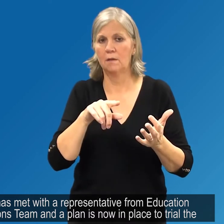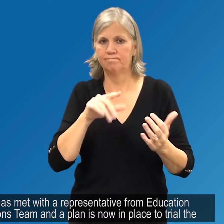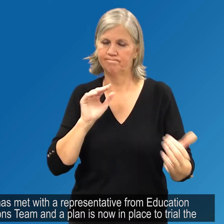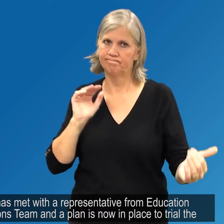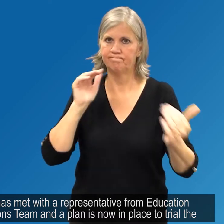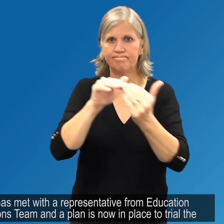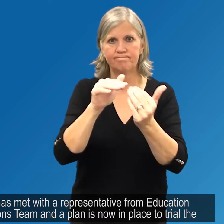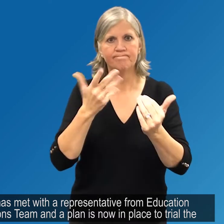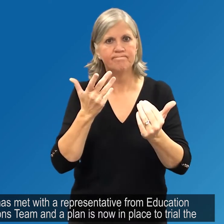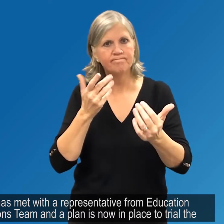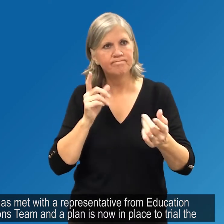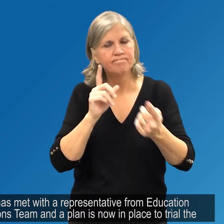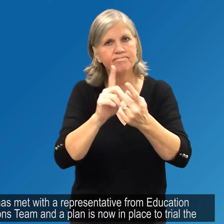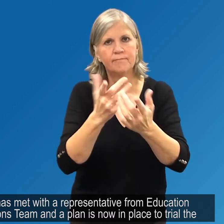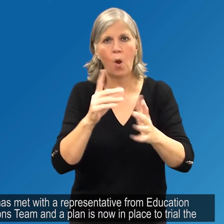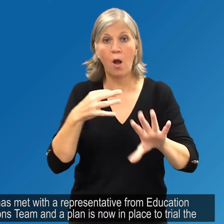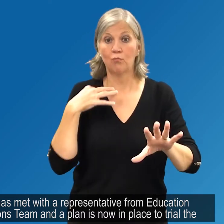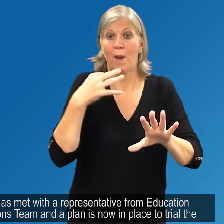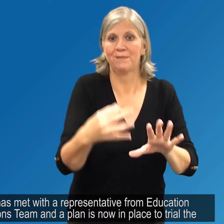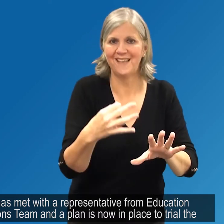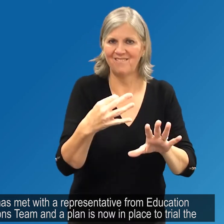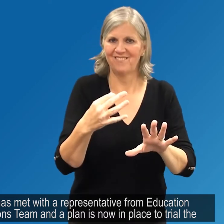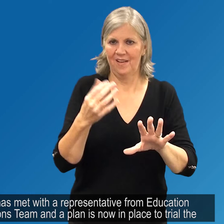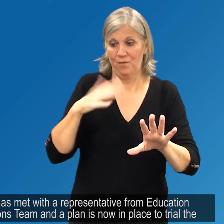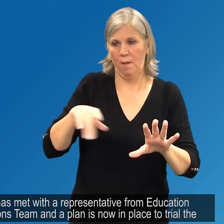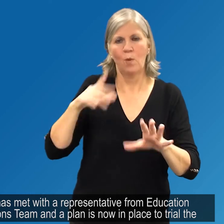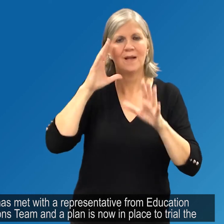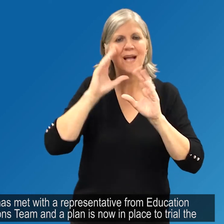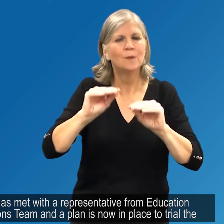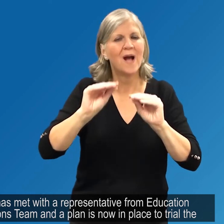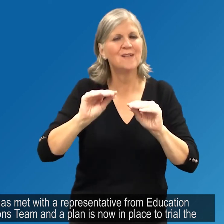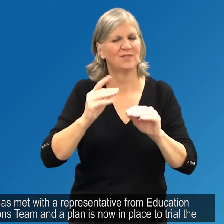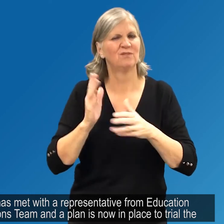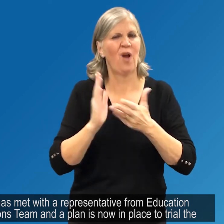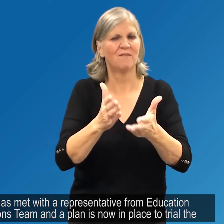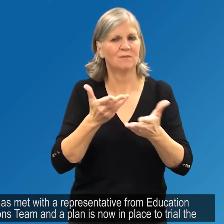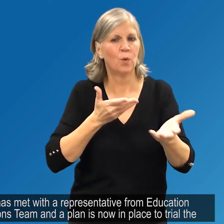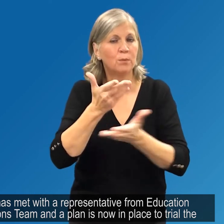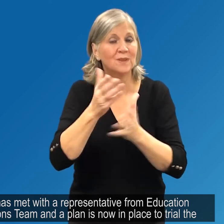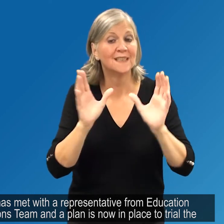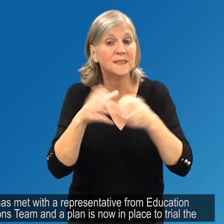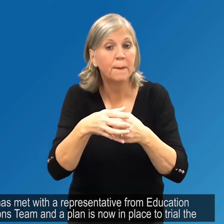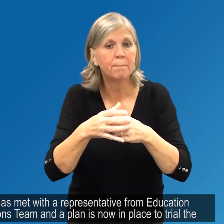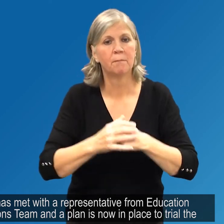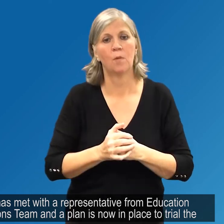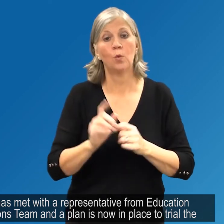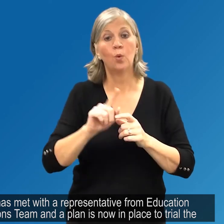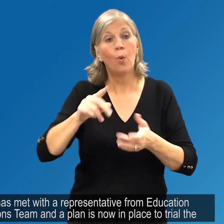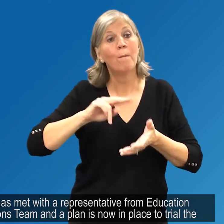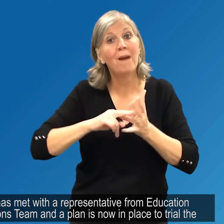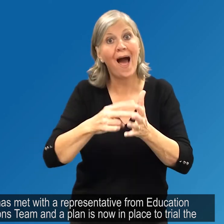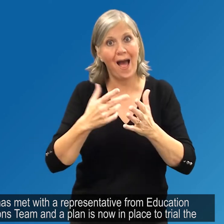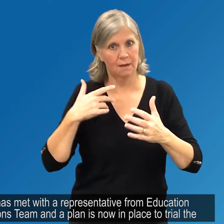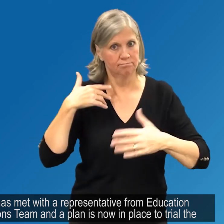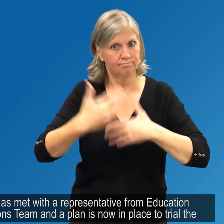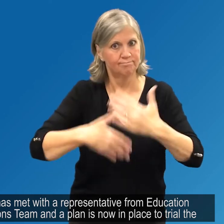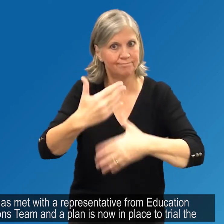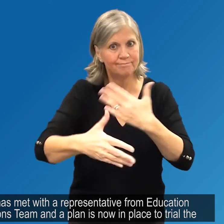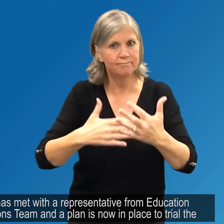HTE of Windsor Park has met with a representative from Education Services Communications team and a plan is now in place to trial